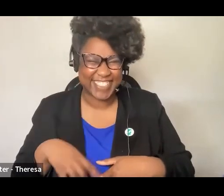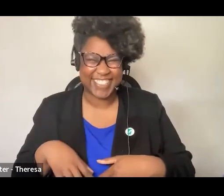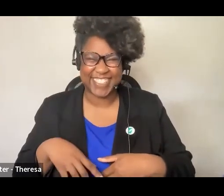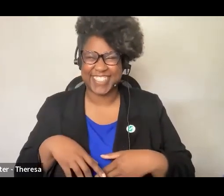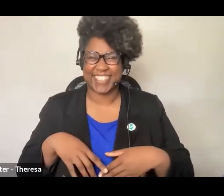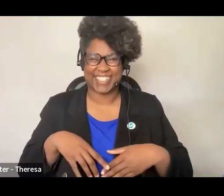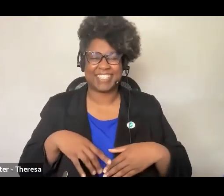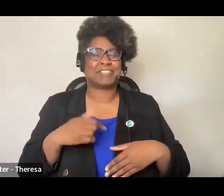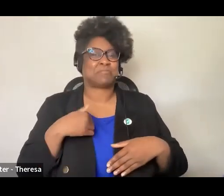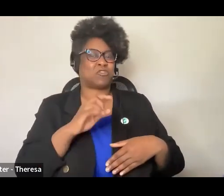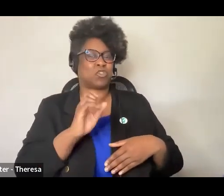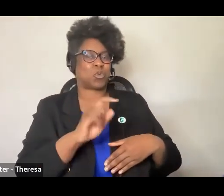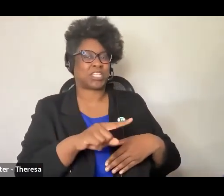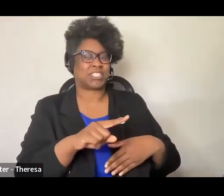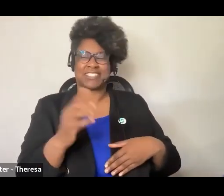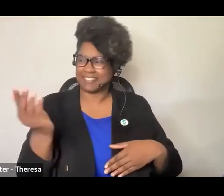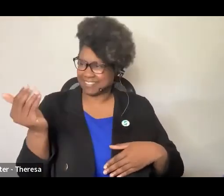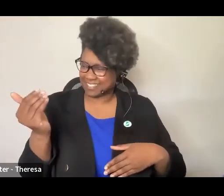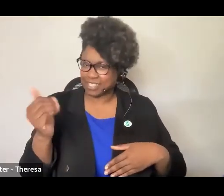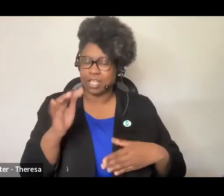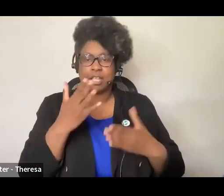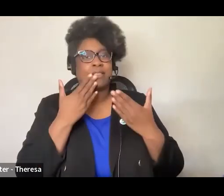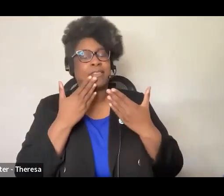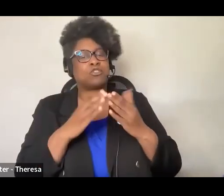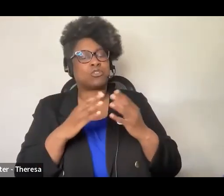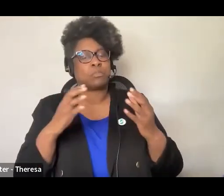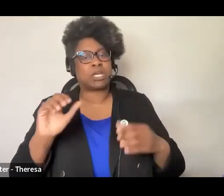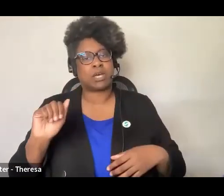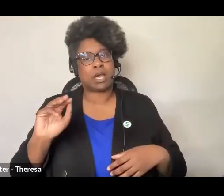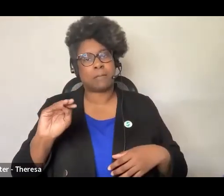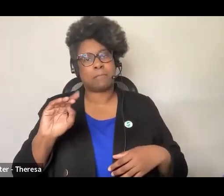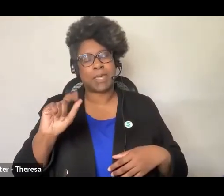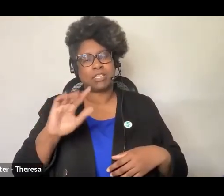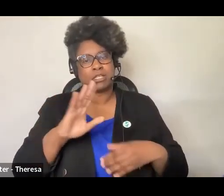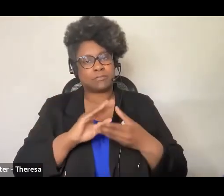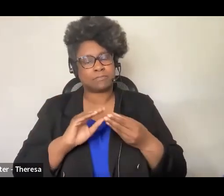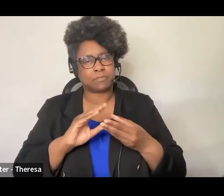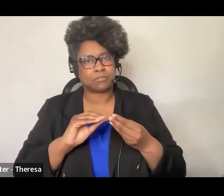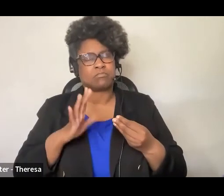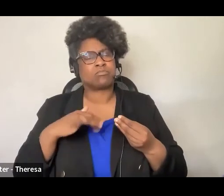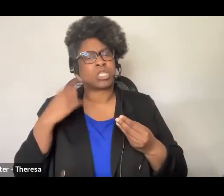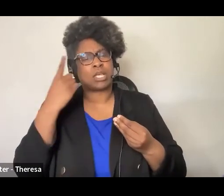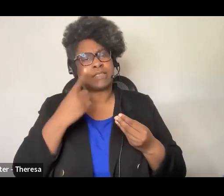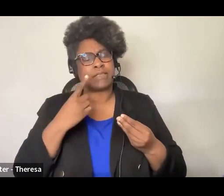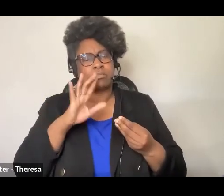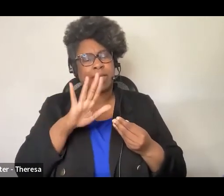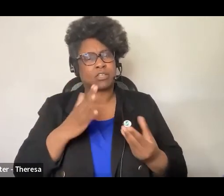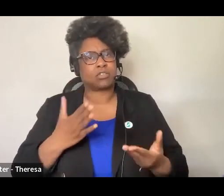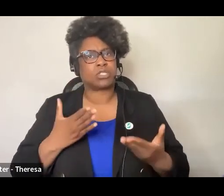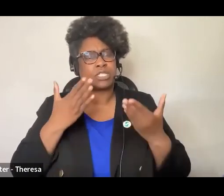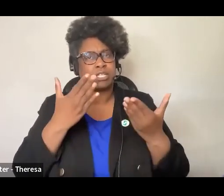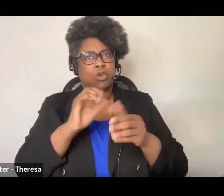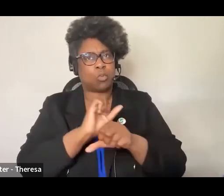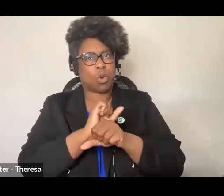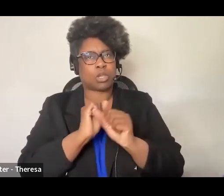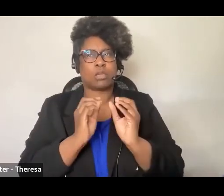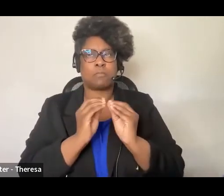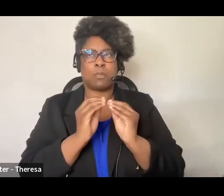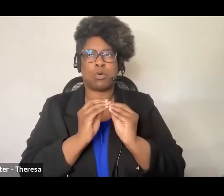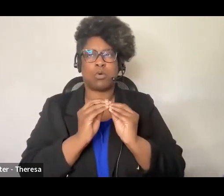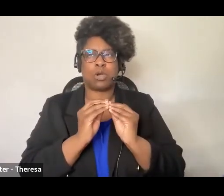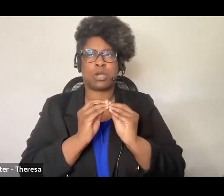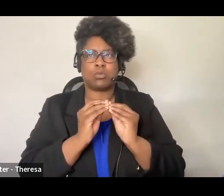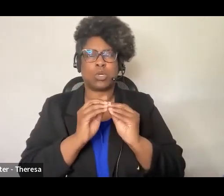I have a question. Yeah. Thank you so much, Amanda, for the words. I was thinking about your suggestion of working more across